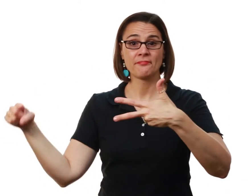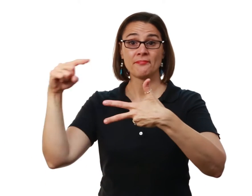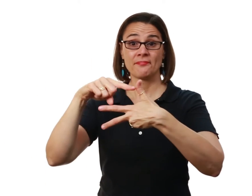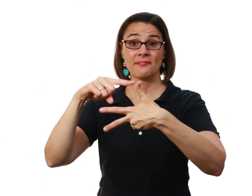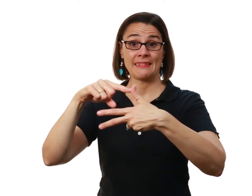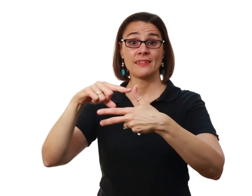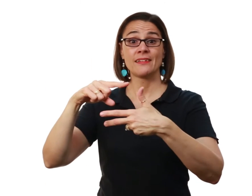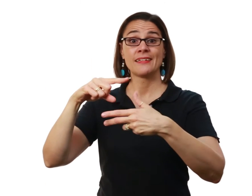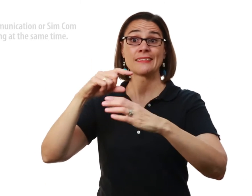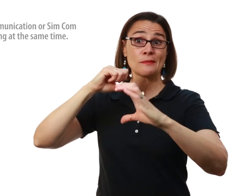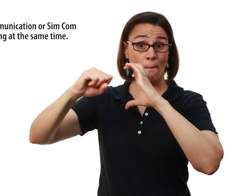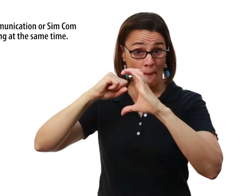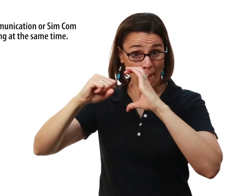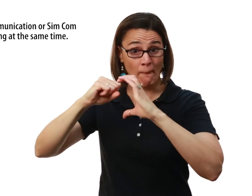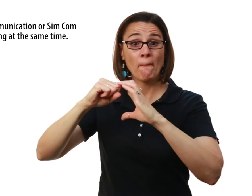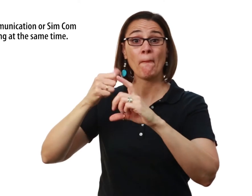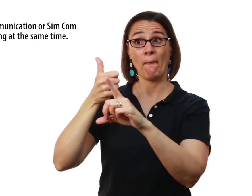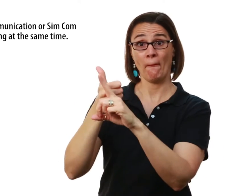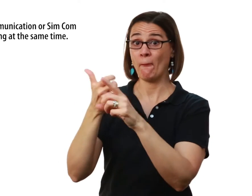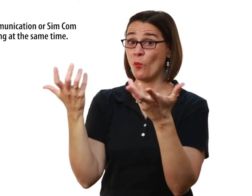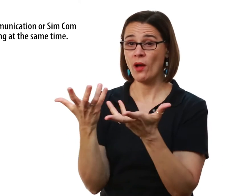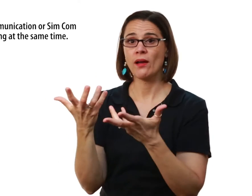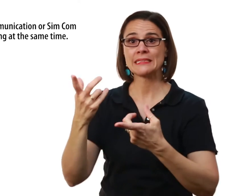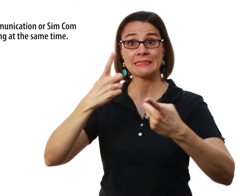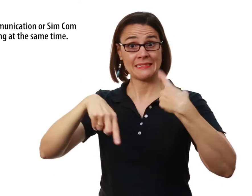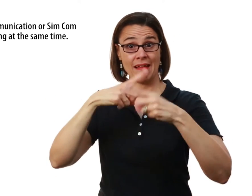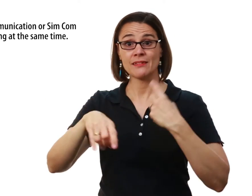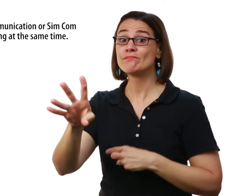Simultaneous Communication Simultaneous SimCom is signing and speaking at the same time